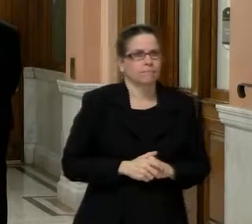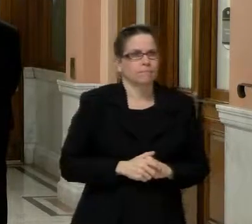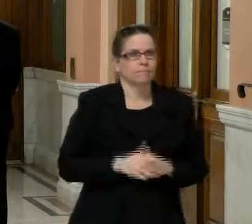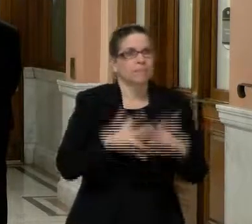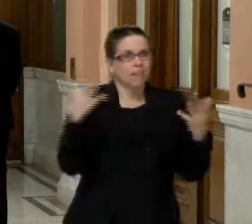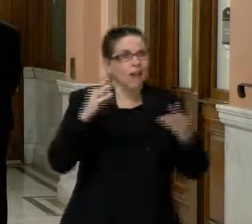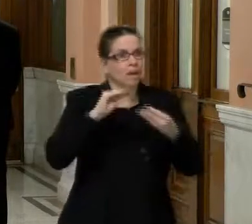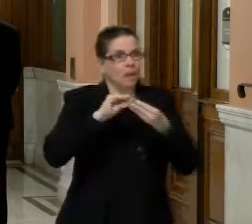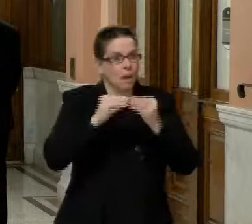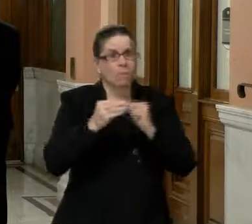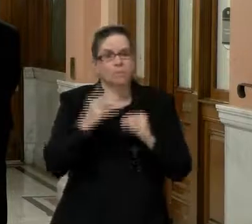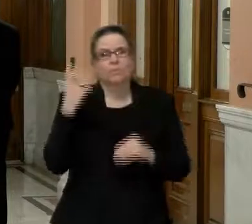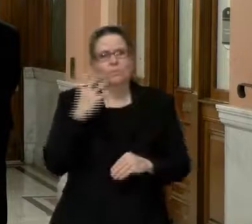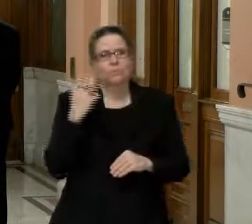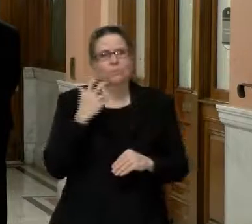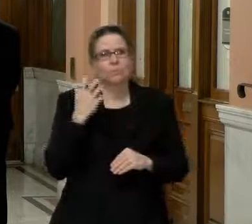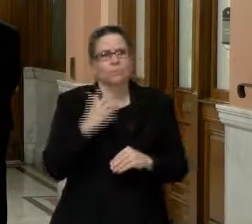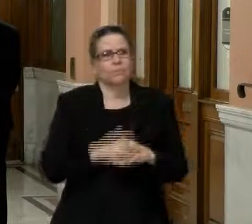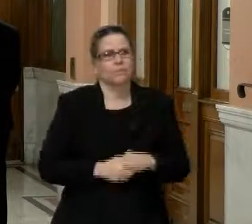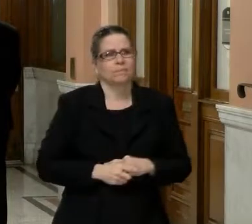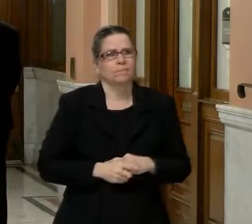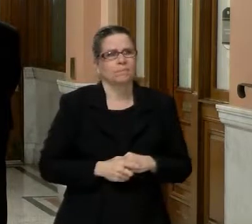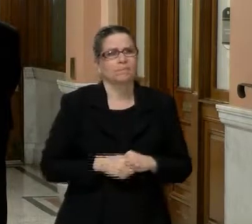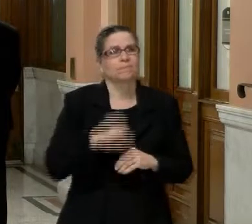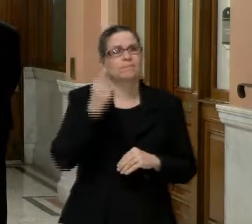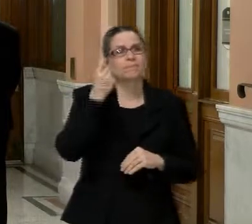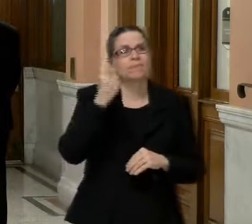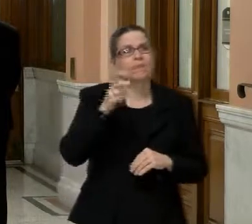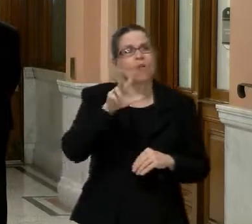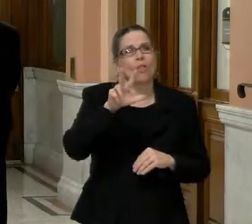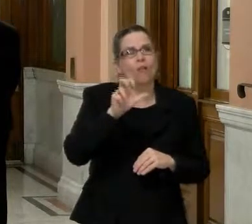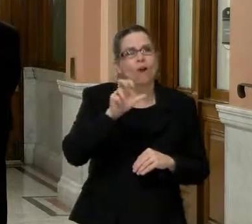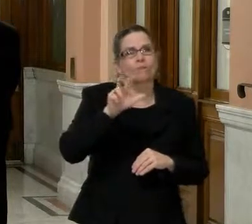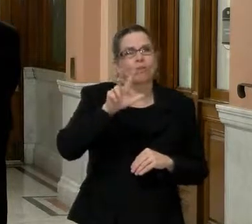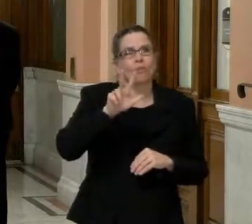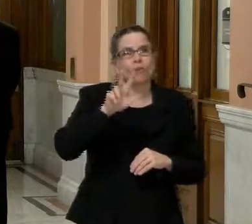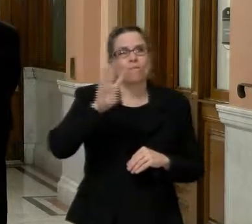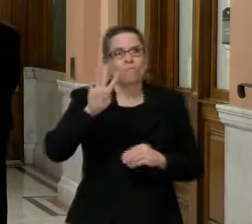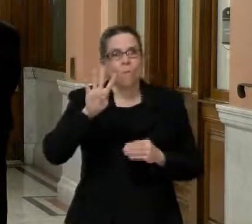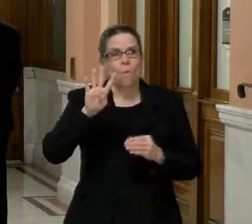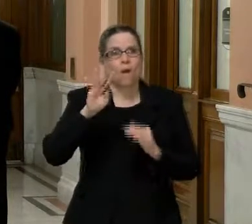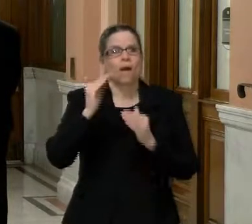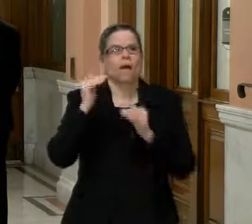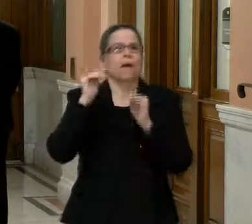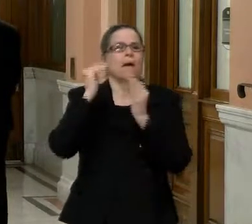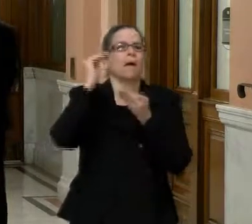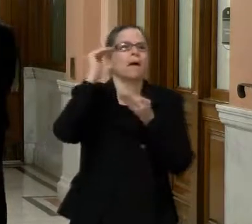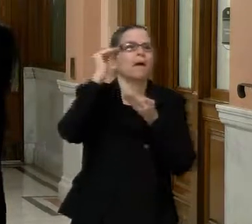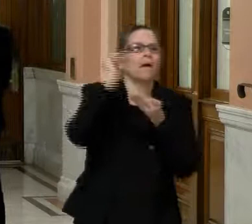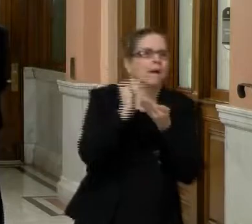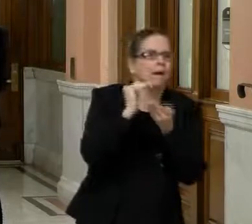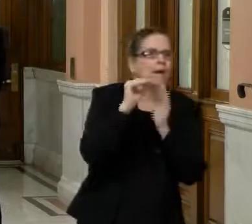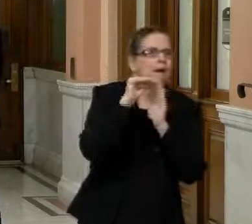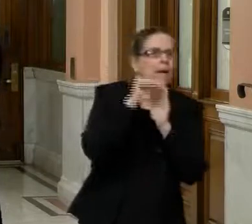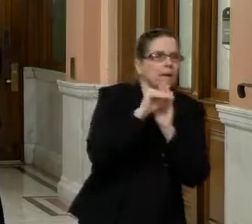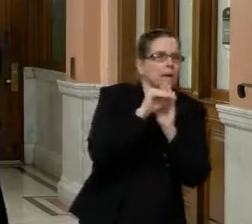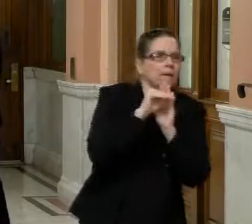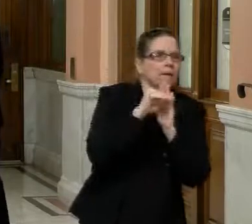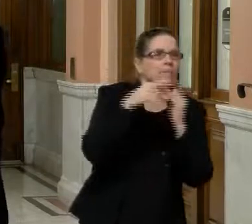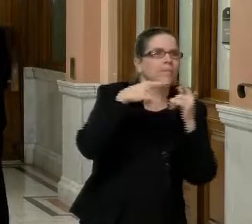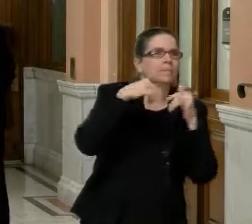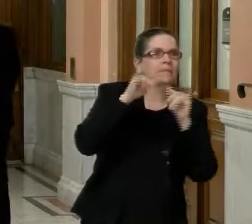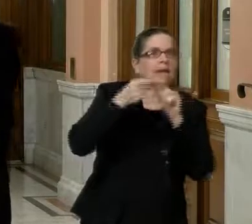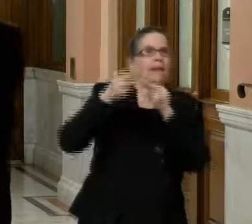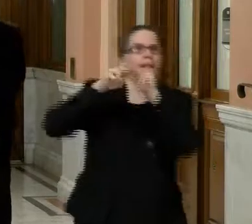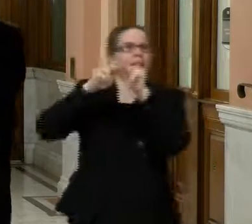would probably recognize that's about 334, uh, than the previous week's increase. Uh, and